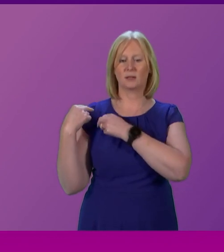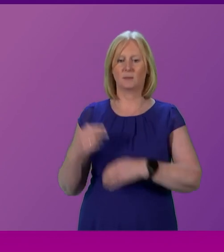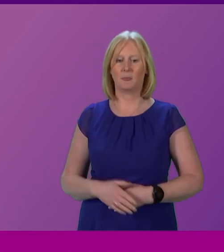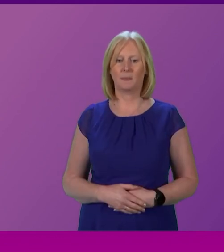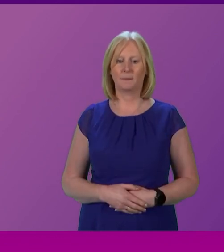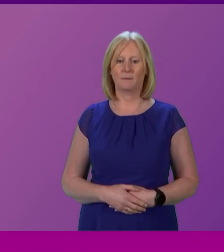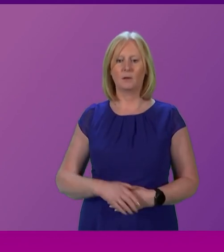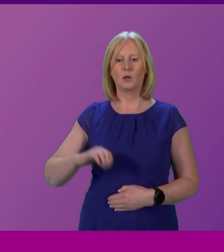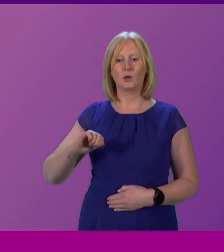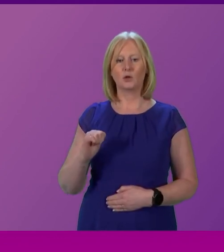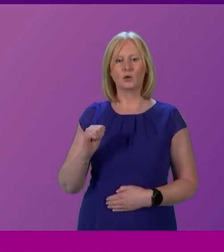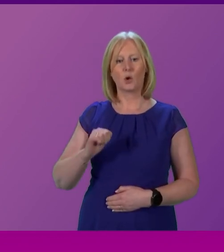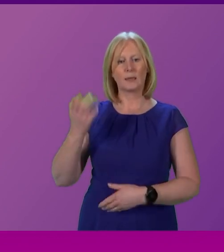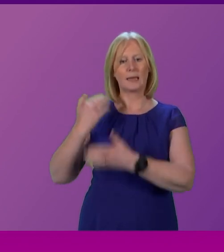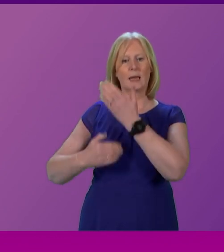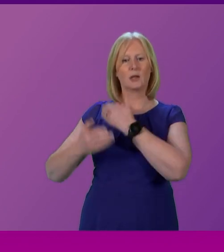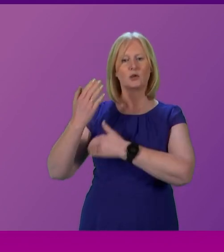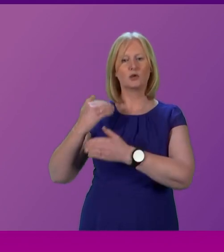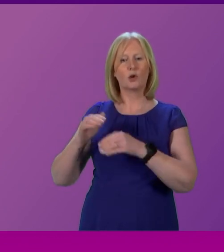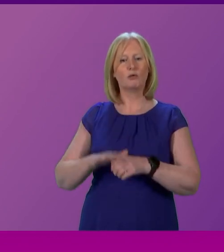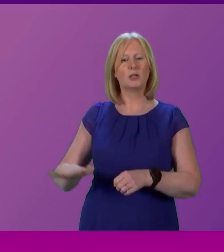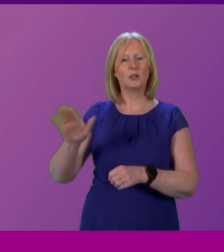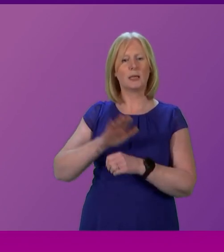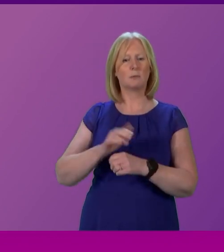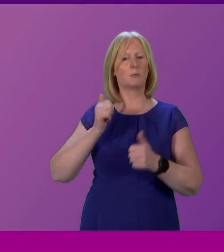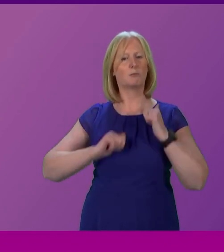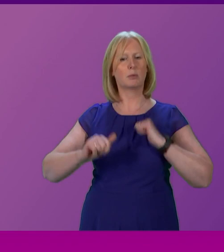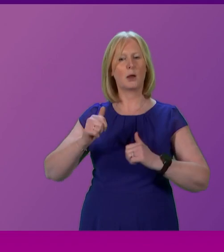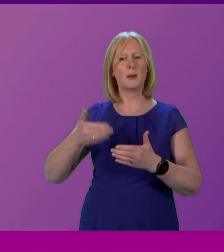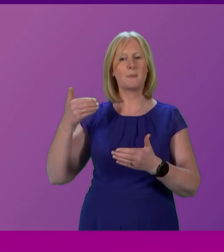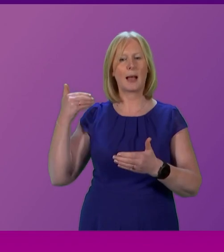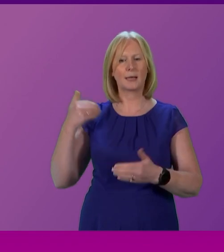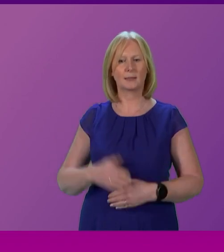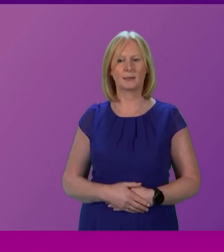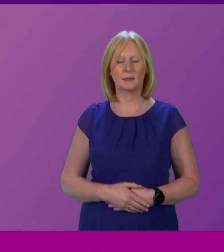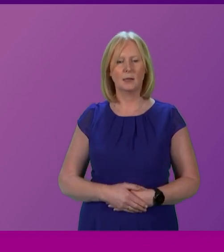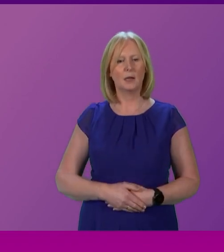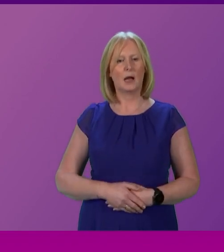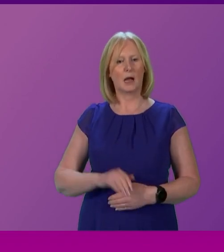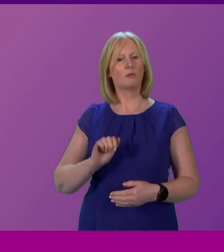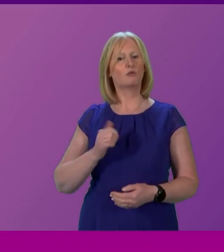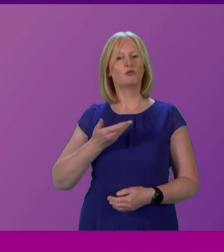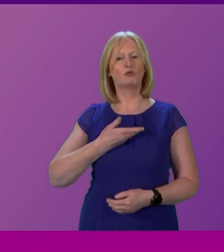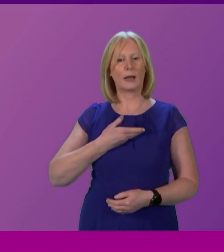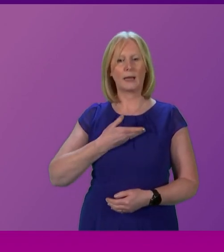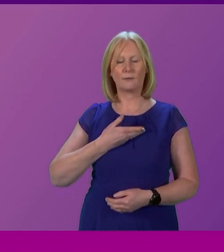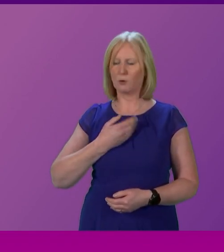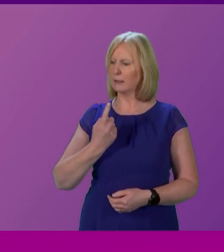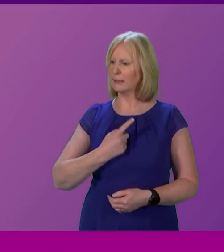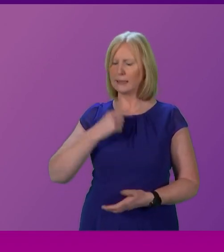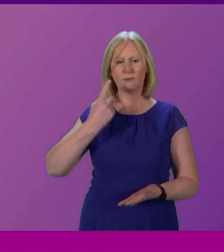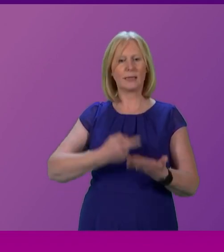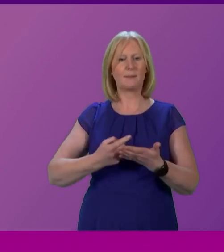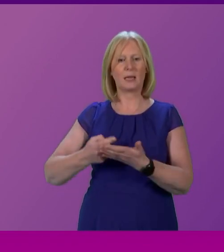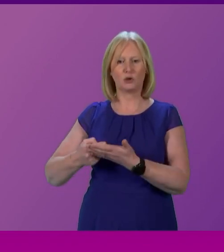The Scots, being a historic nation with a proud past, and as a nation, they have an undoubted right to national self-determination. They should determine on